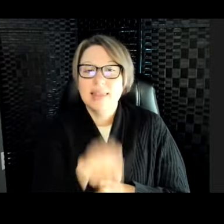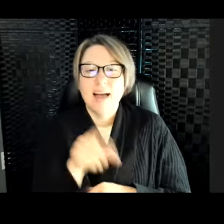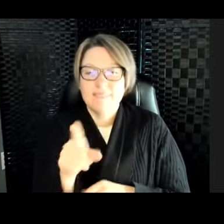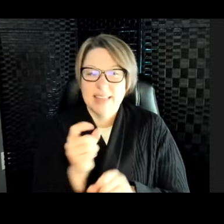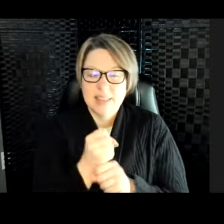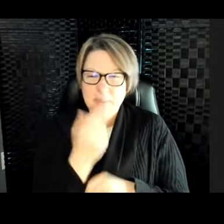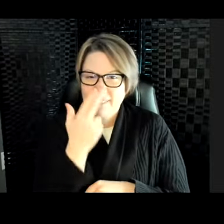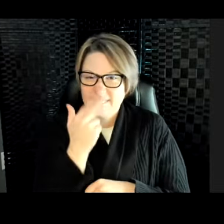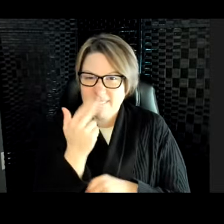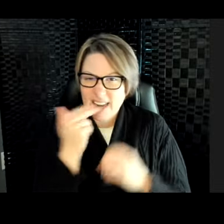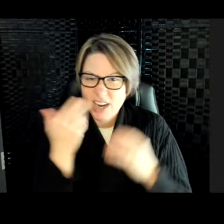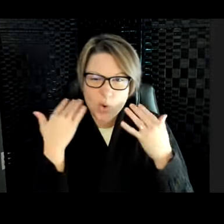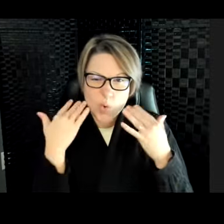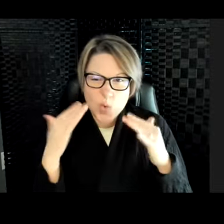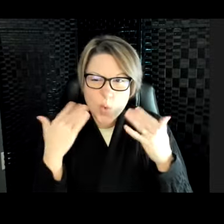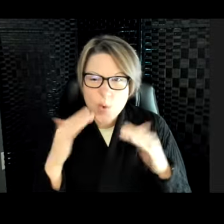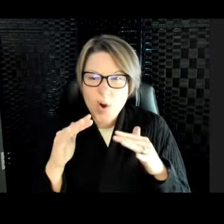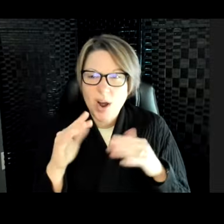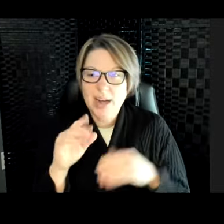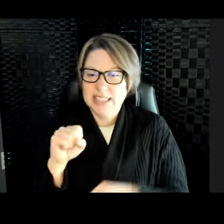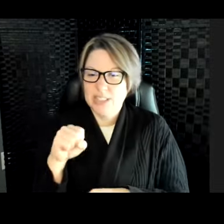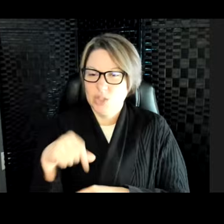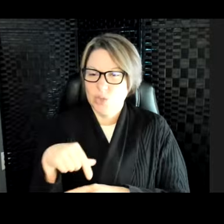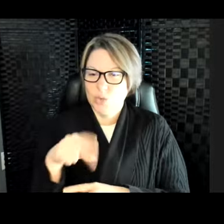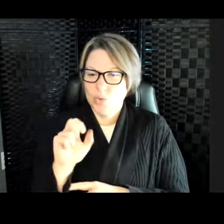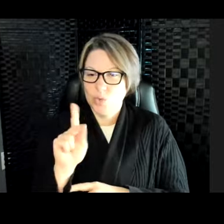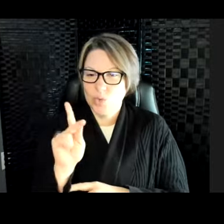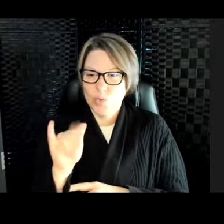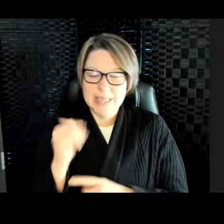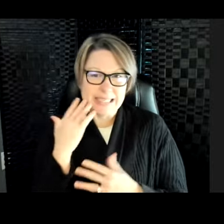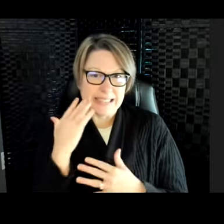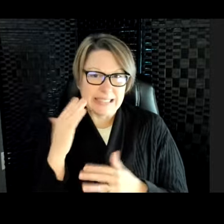They make a really squeaky sound that is kind of funny to listen to.